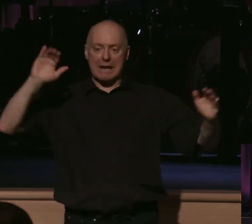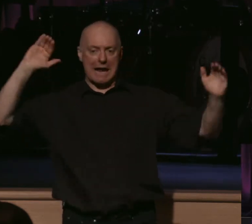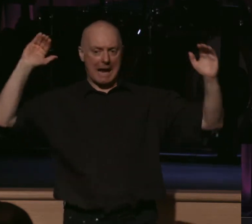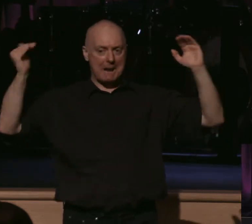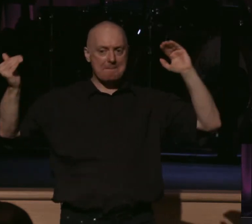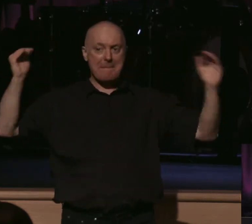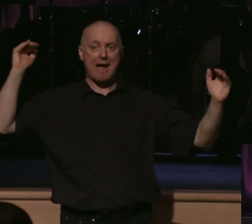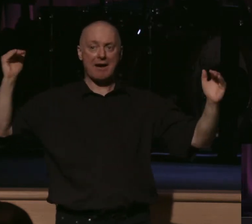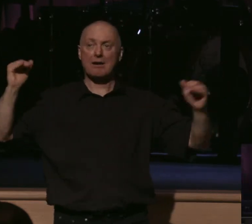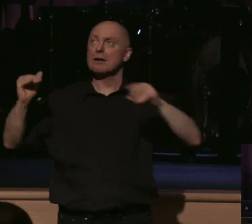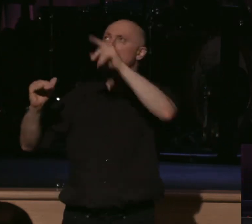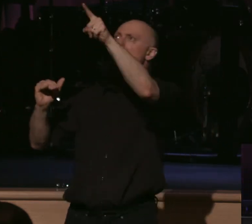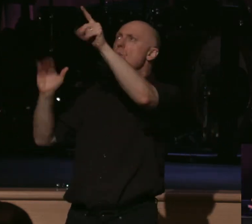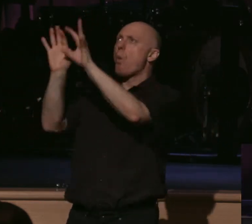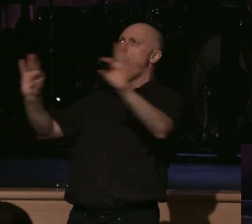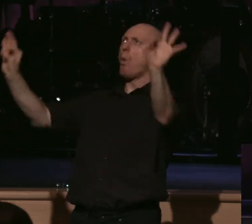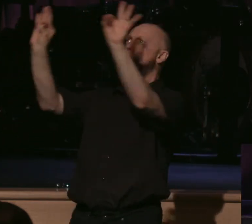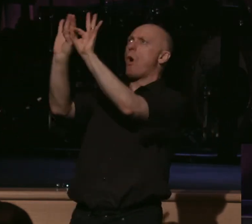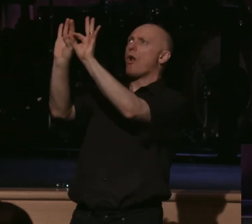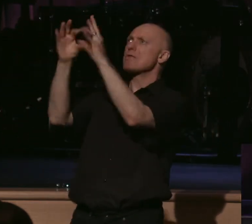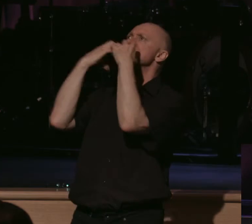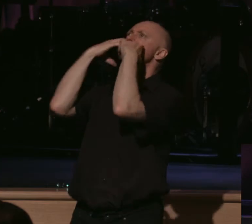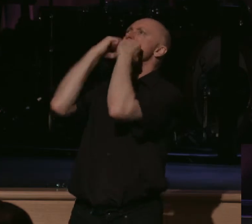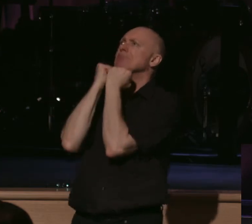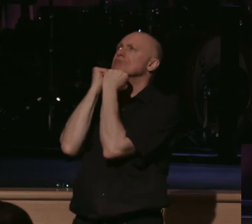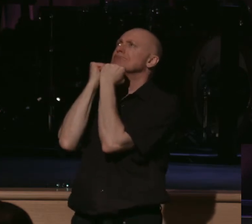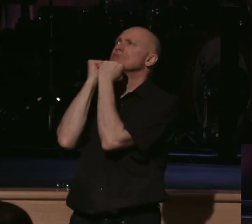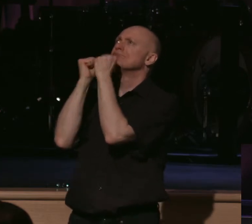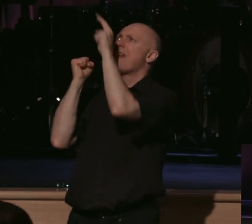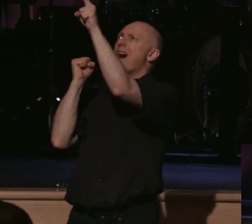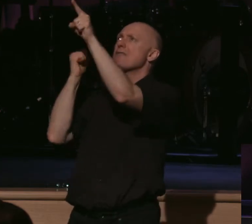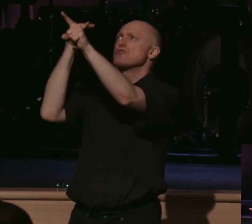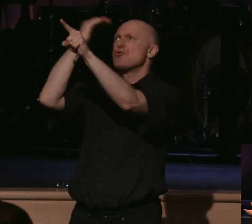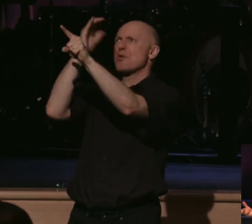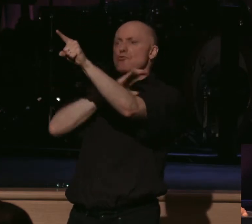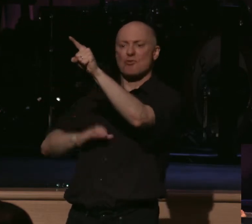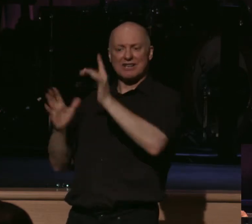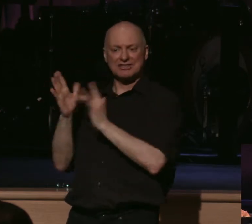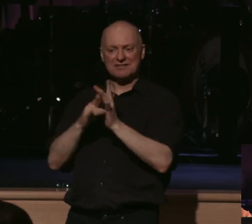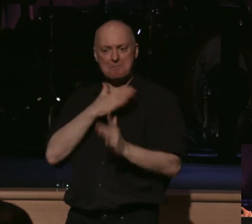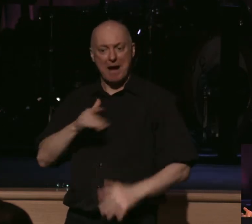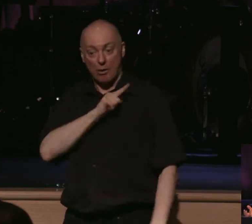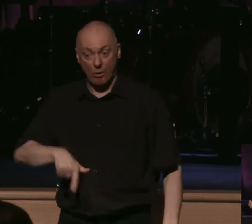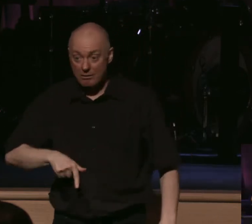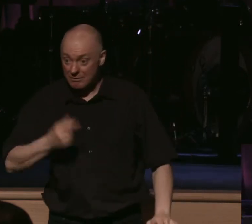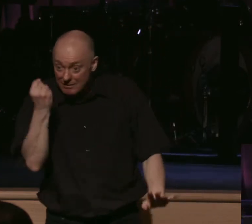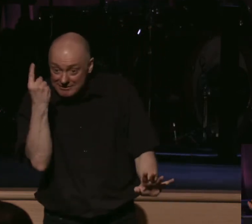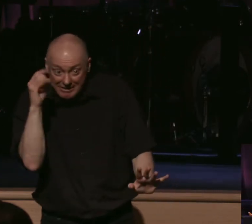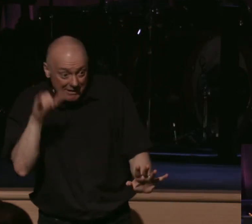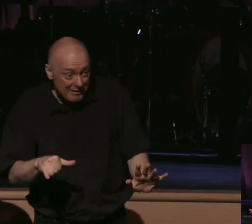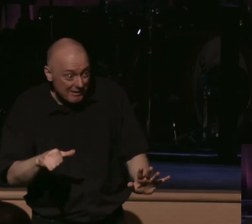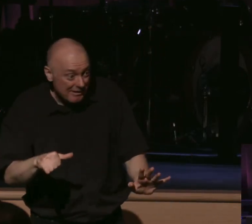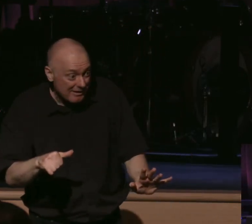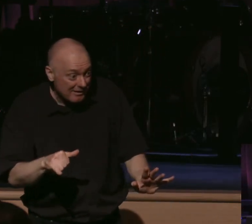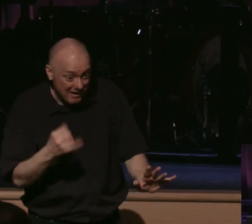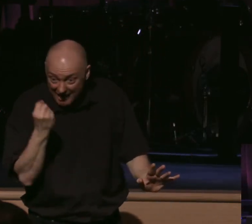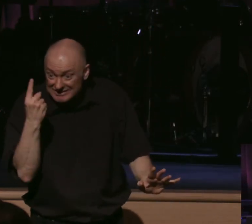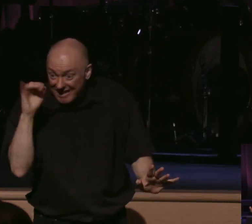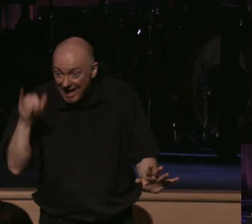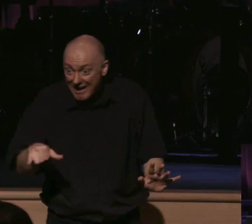to the surpassing worth, value, treasure of knowing Christ Jesus my Lord. Did you hear that? Do you understand that?